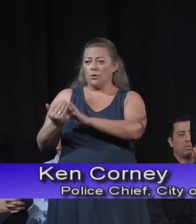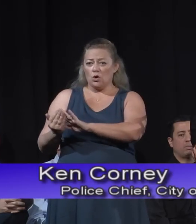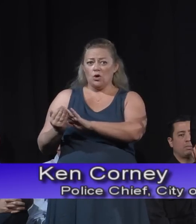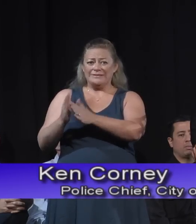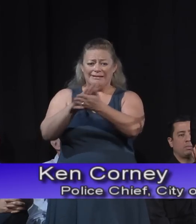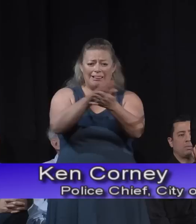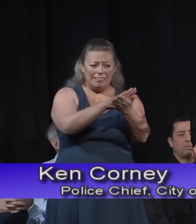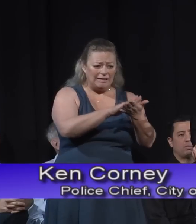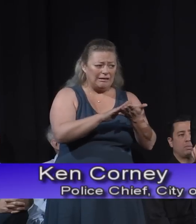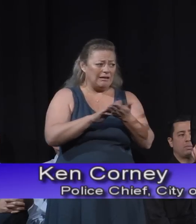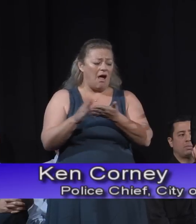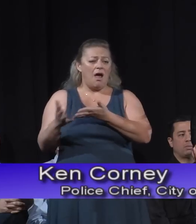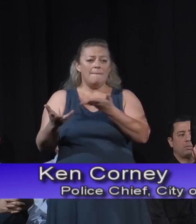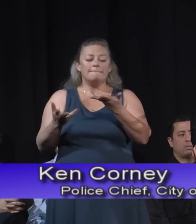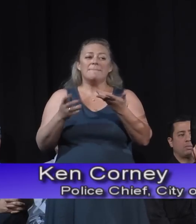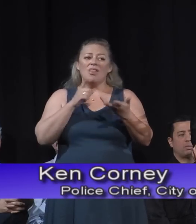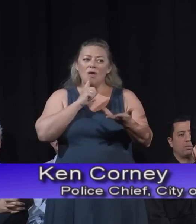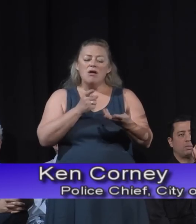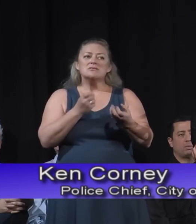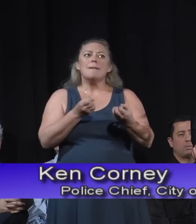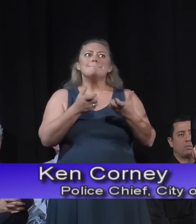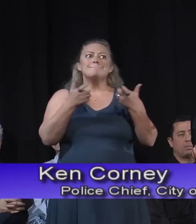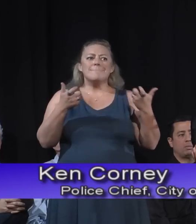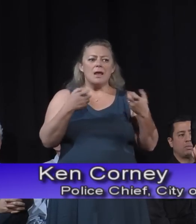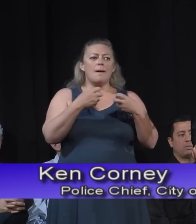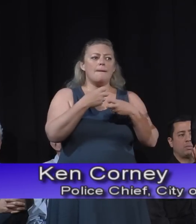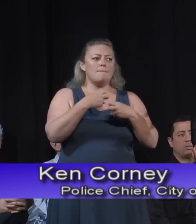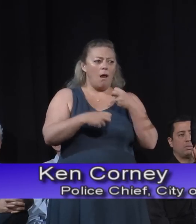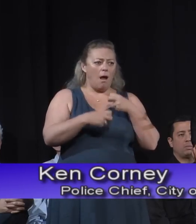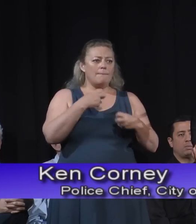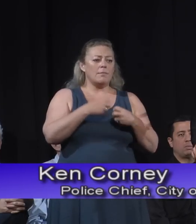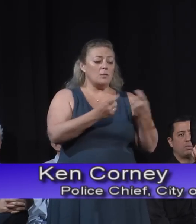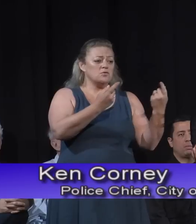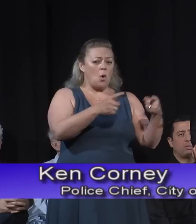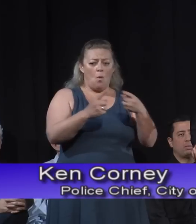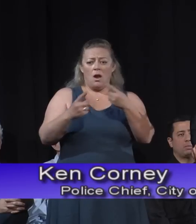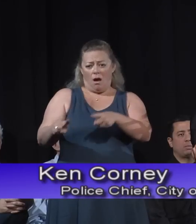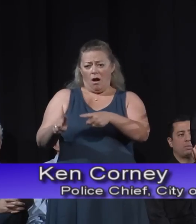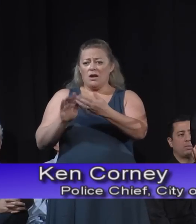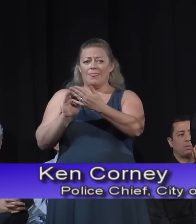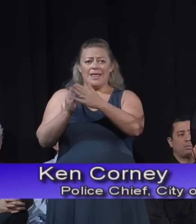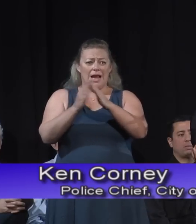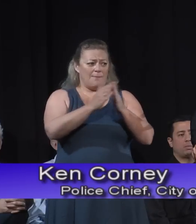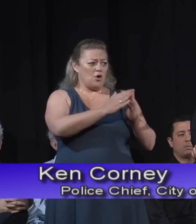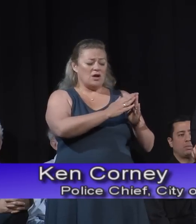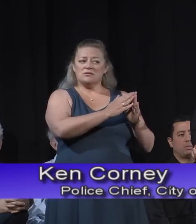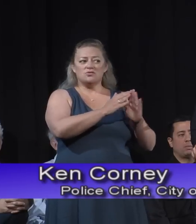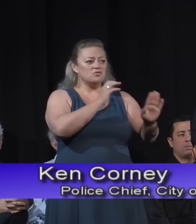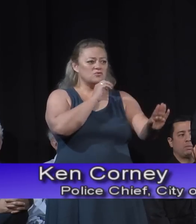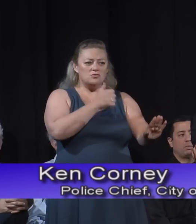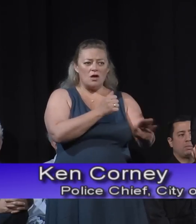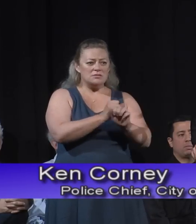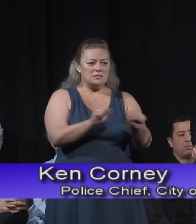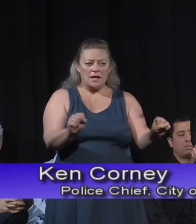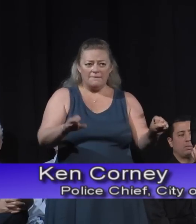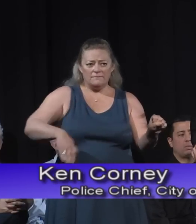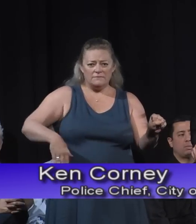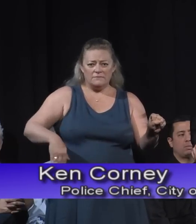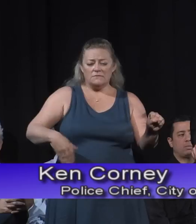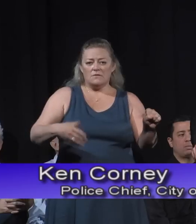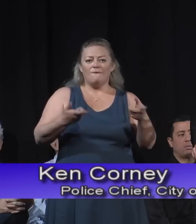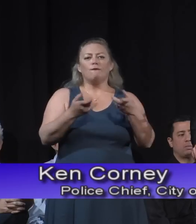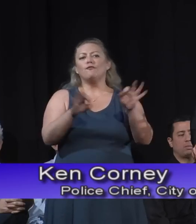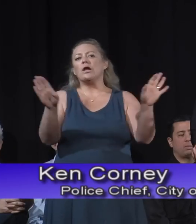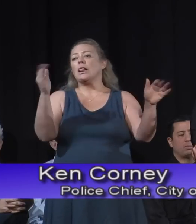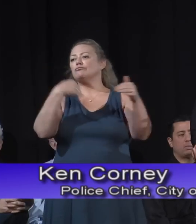utility work going on. There is some major problems in all those neighborhoods, and it's just completely unsafe to let people go in freely. We started today,